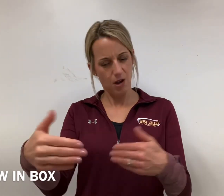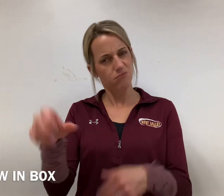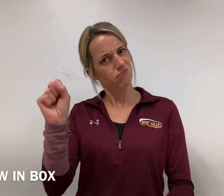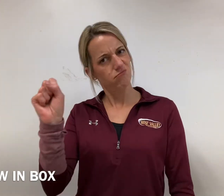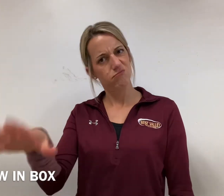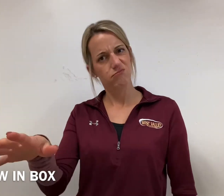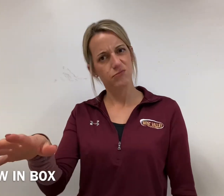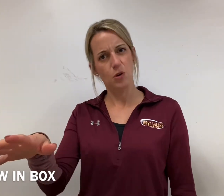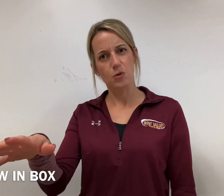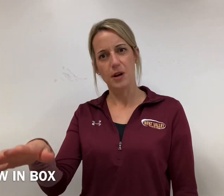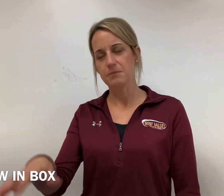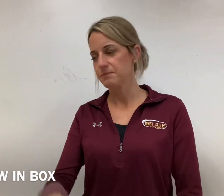throw it away away